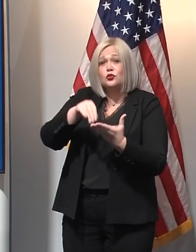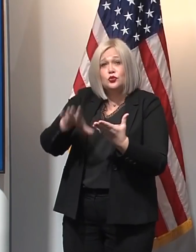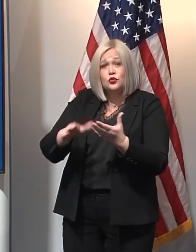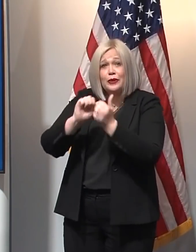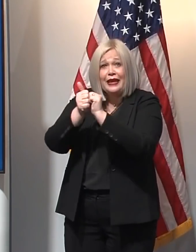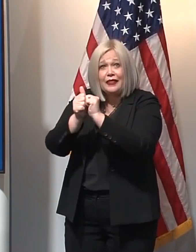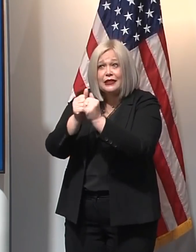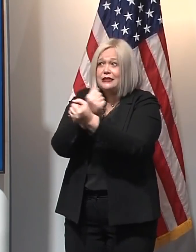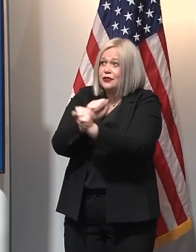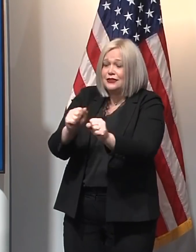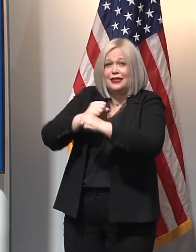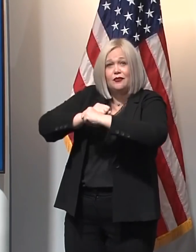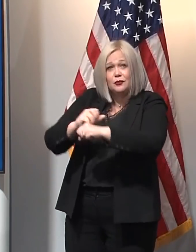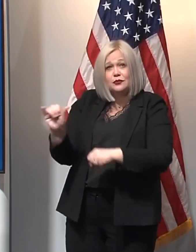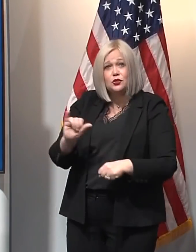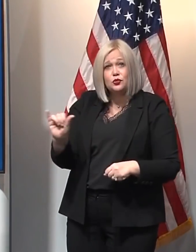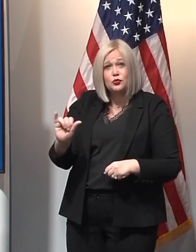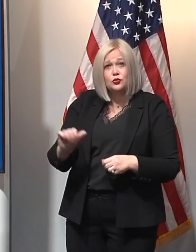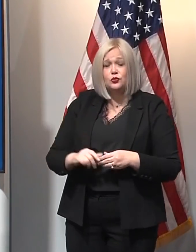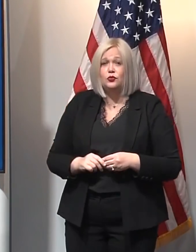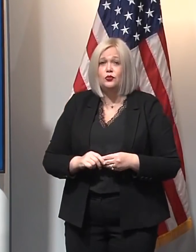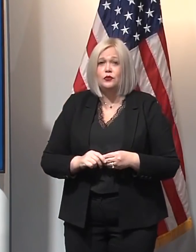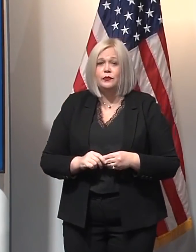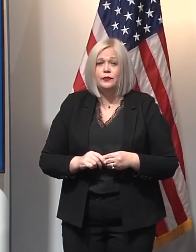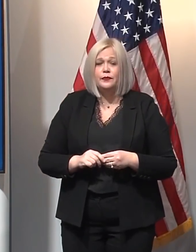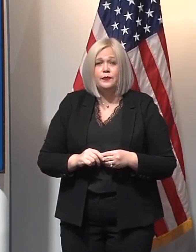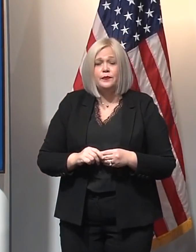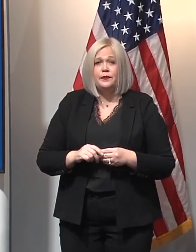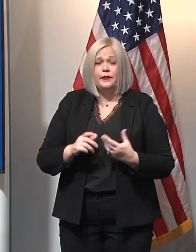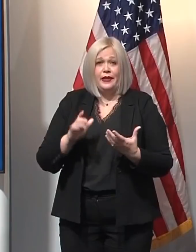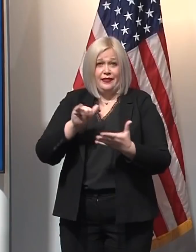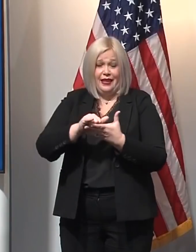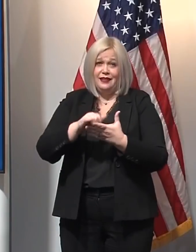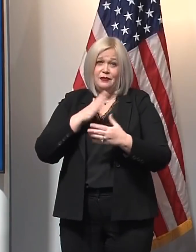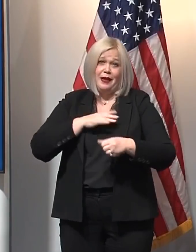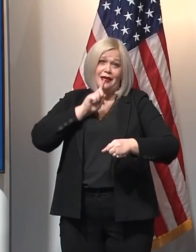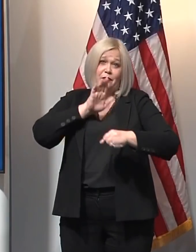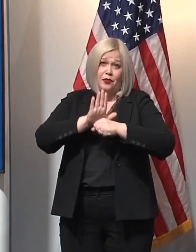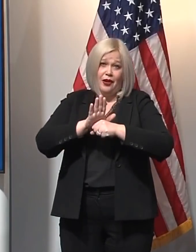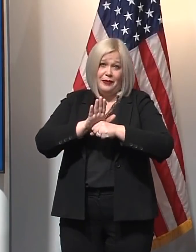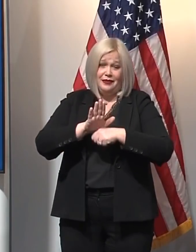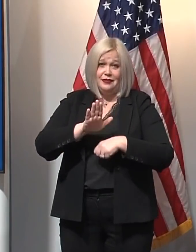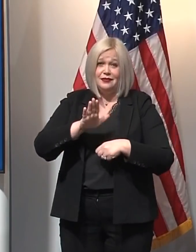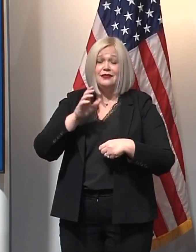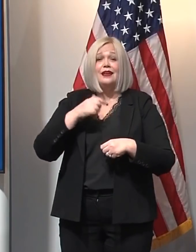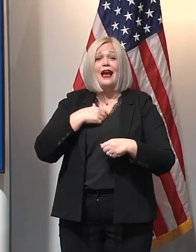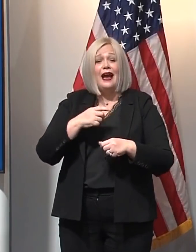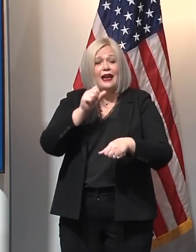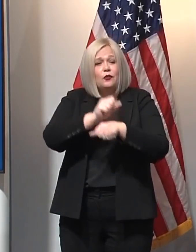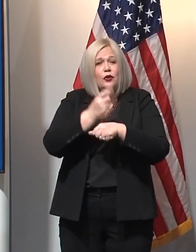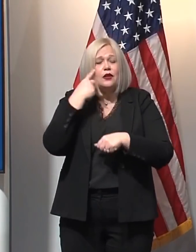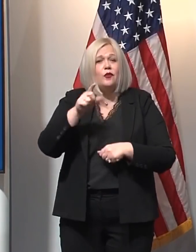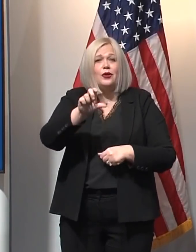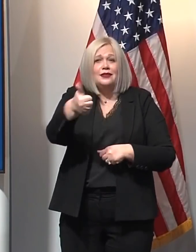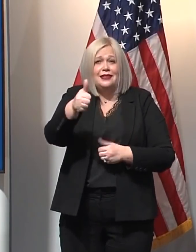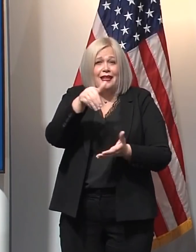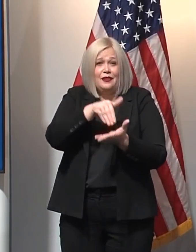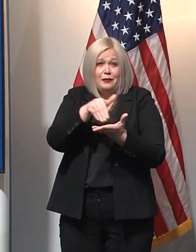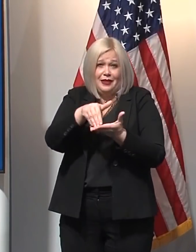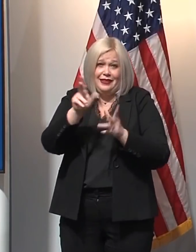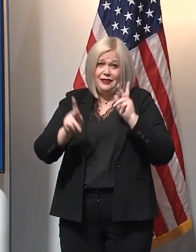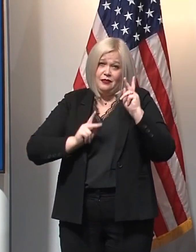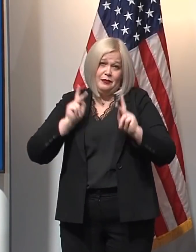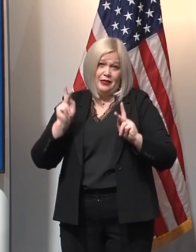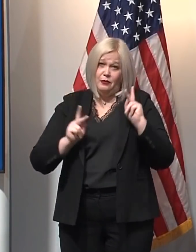are safe as well. And so that is the oath that I took. I served 10 million people. I think